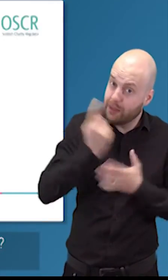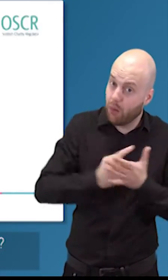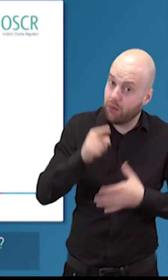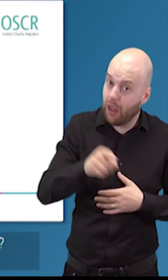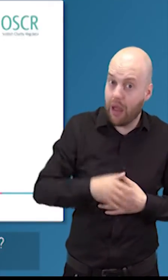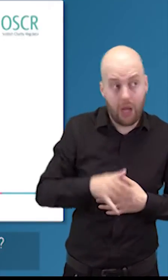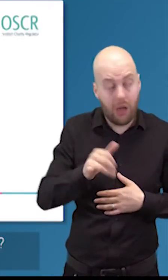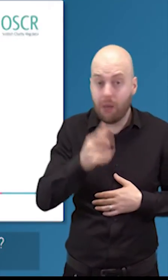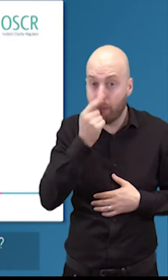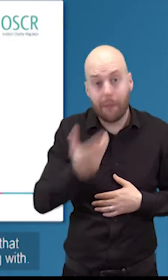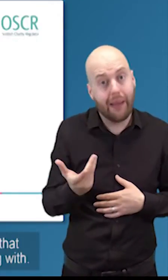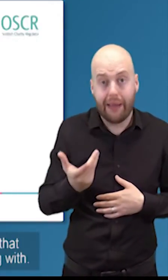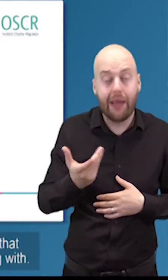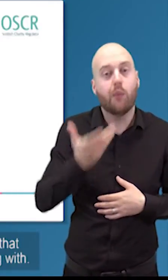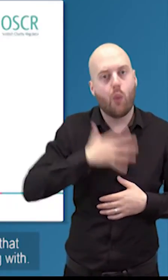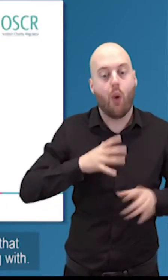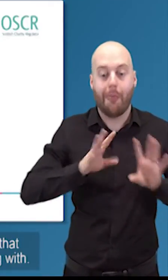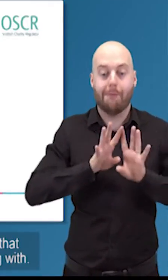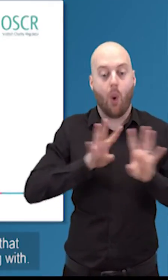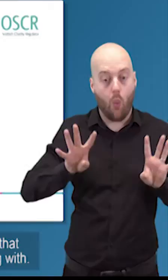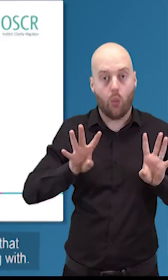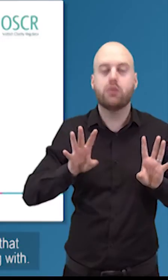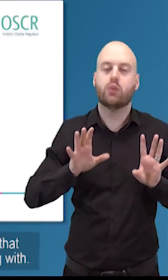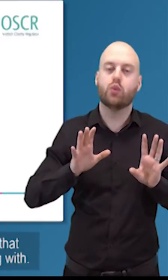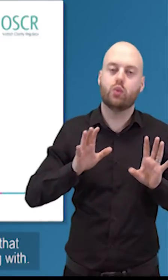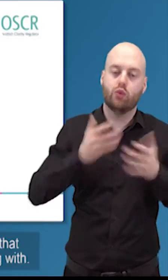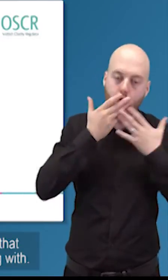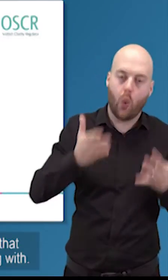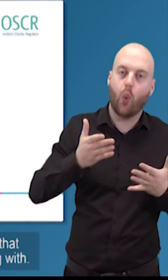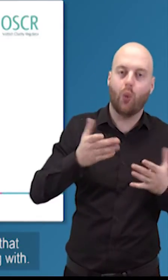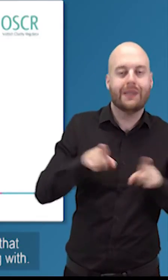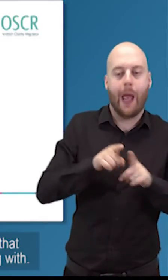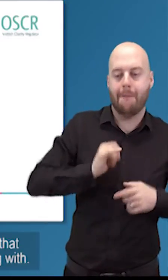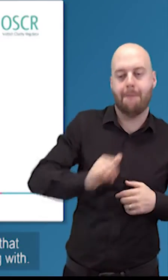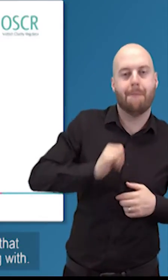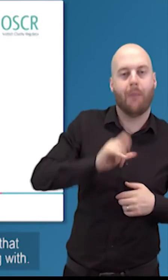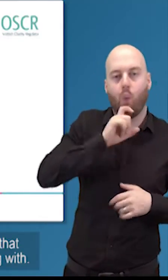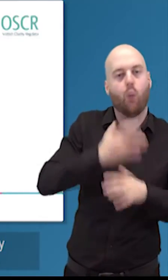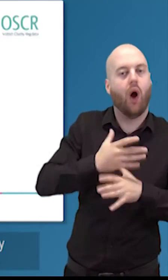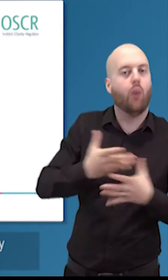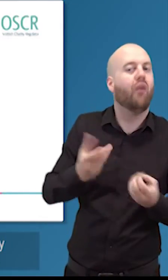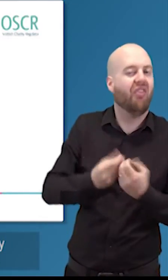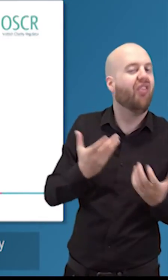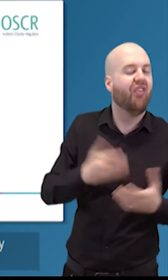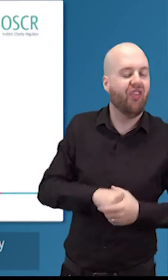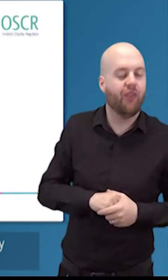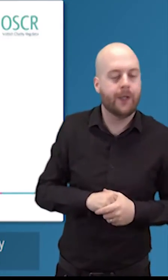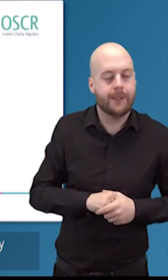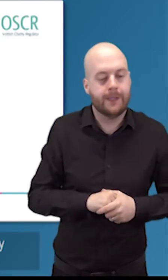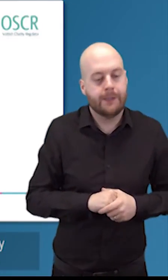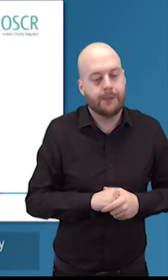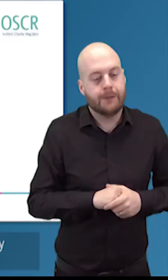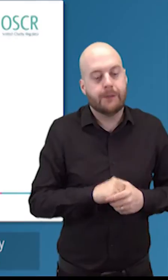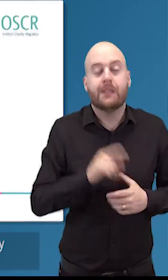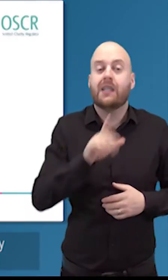something we should be worried about probably because you should be having boards that increasingly reflect the people that you are working with 55